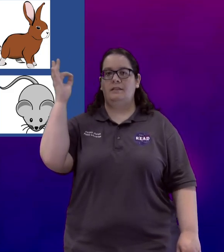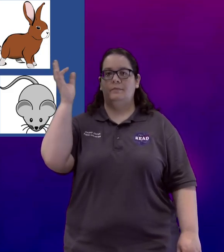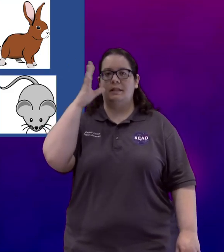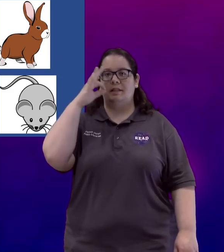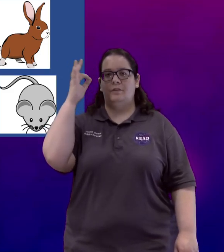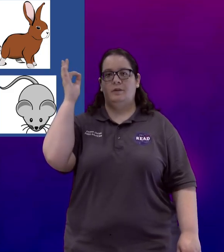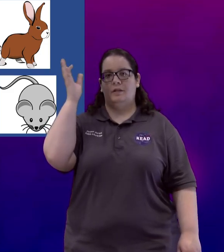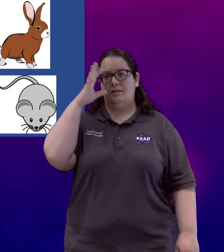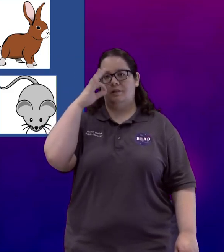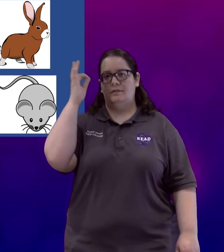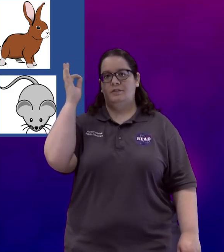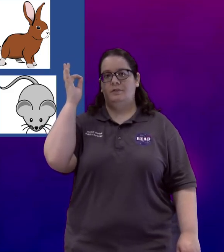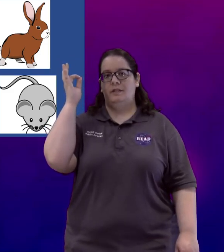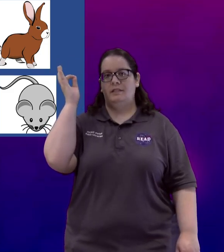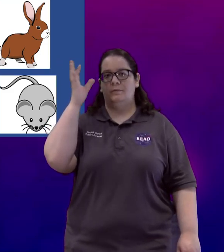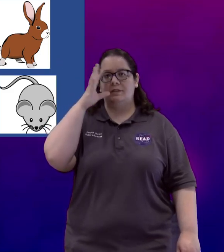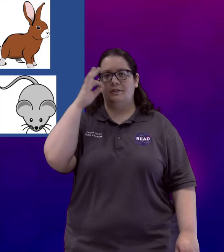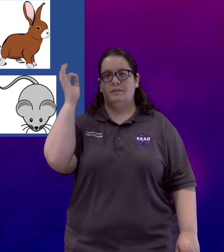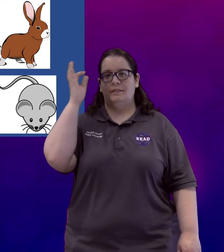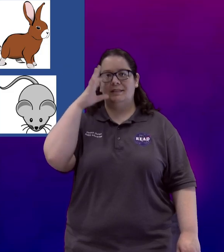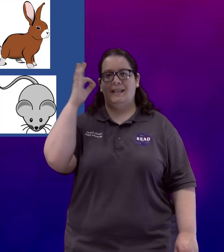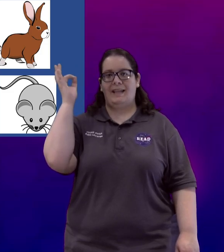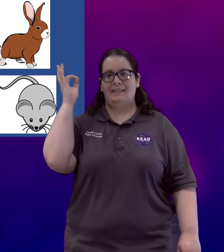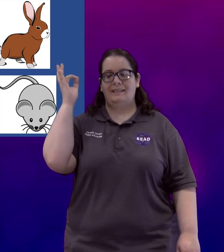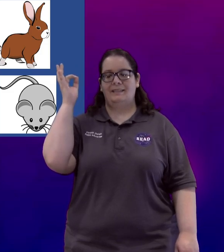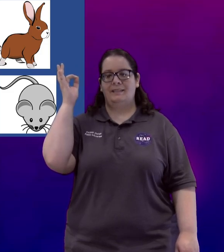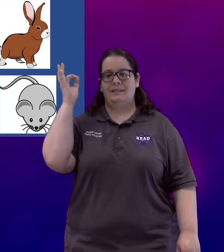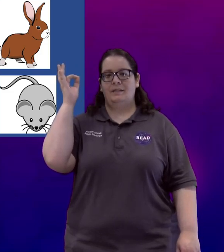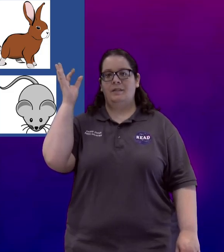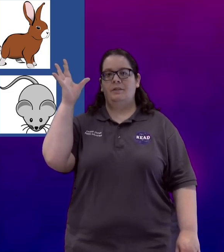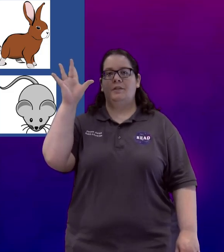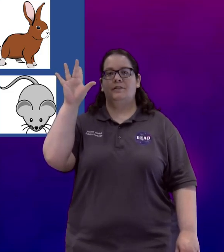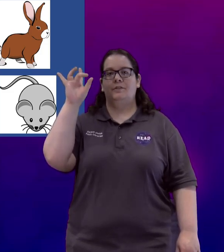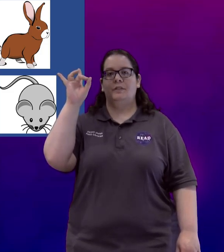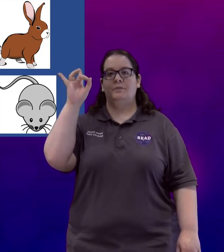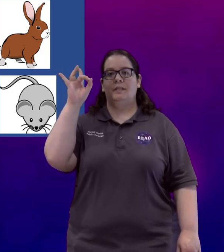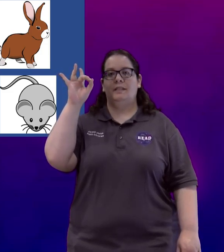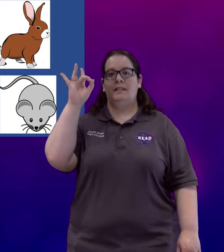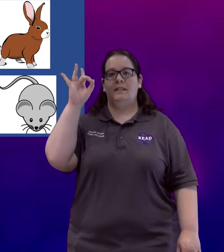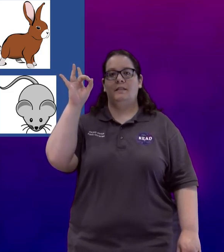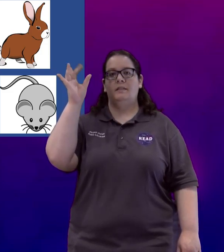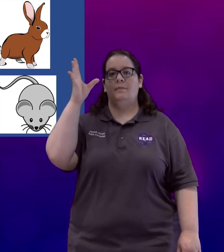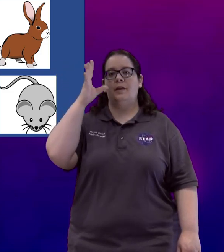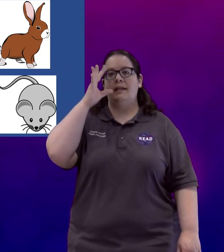pretend like you are stroking some whiskers. Cat. You can also do this with the number eight